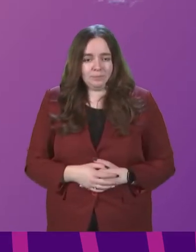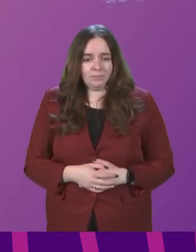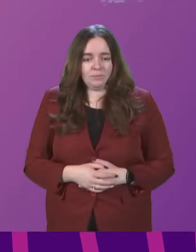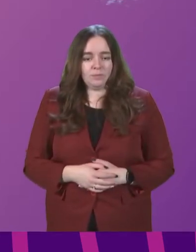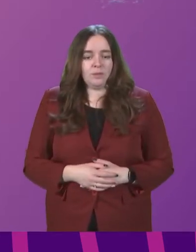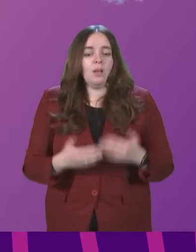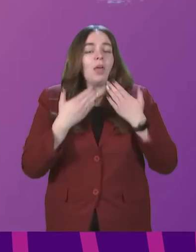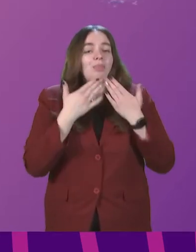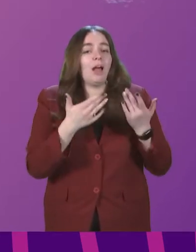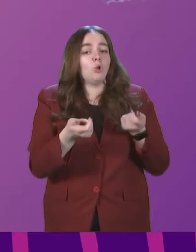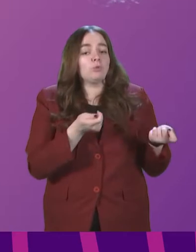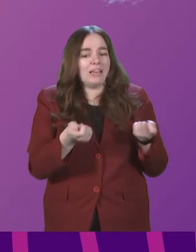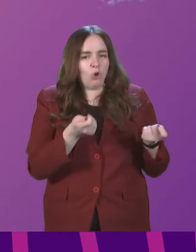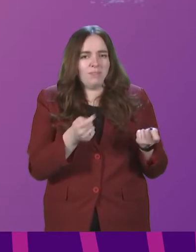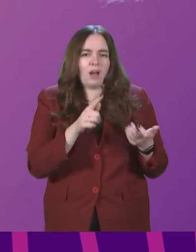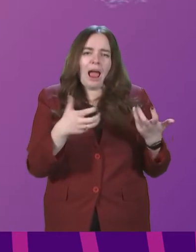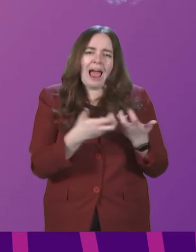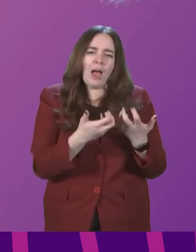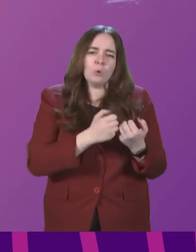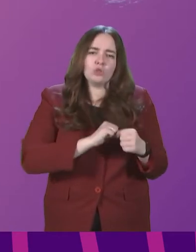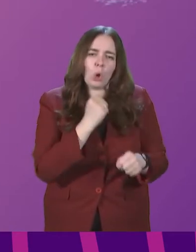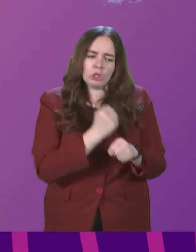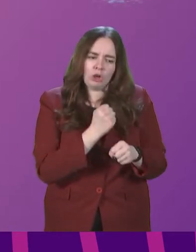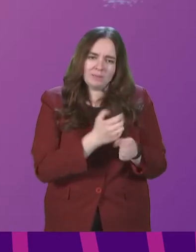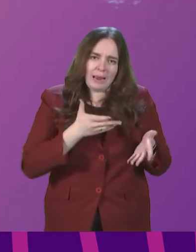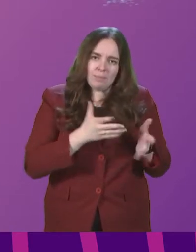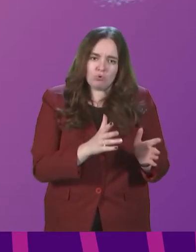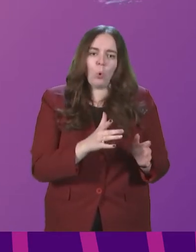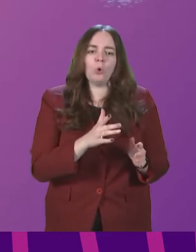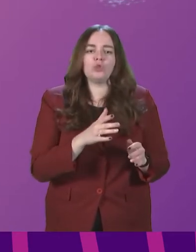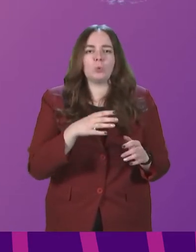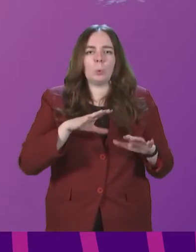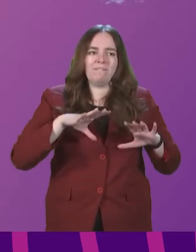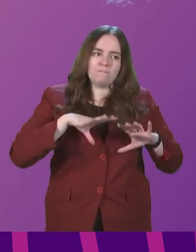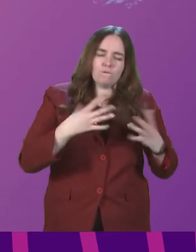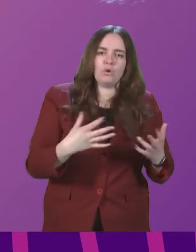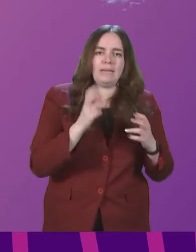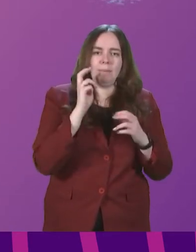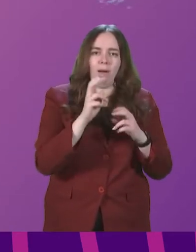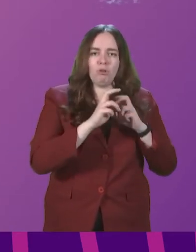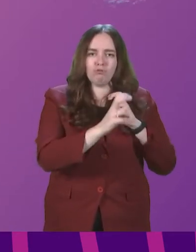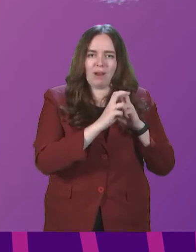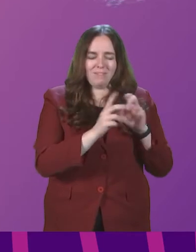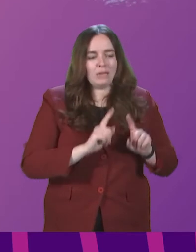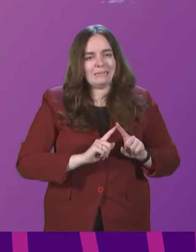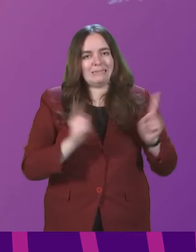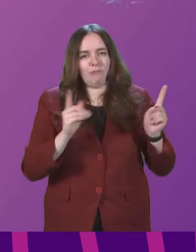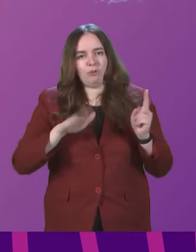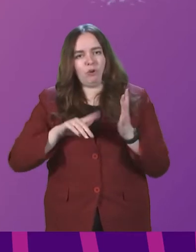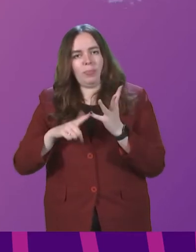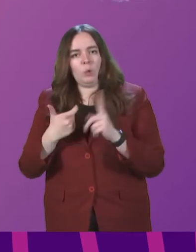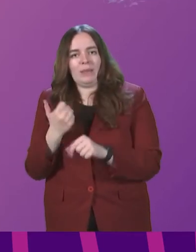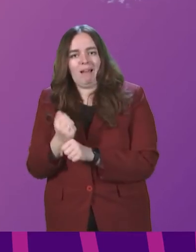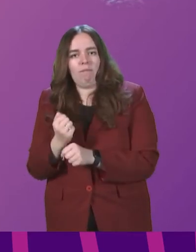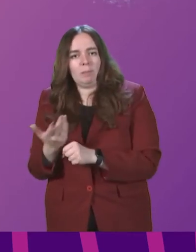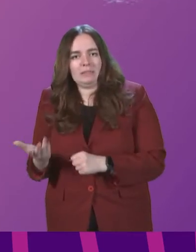Thank you, Presiding Officer. How does the Scottish Government's approach to concessionary and free bus travel differ from that of the UK Government?